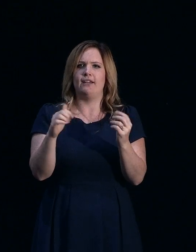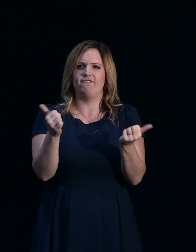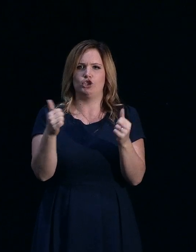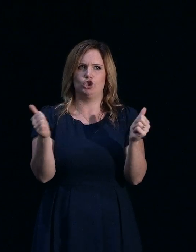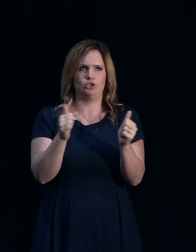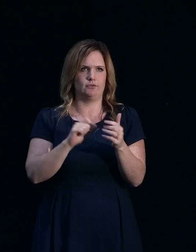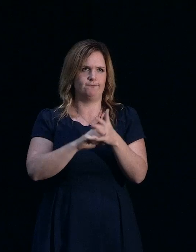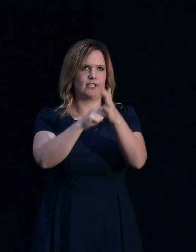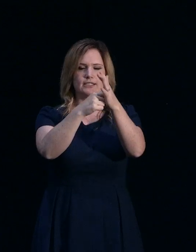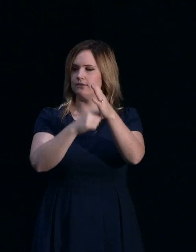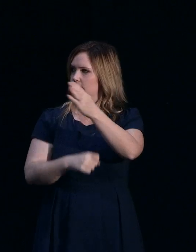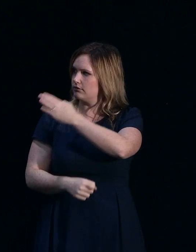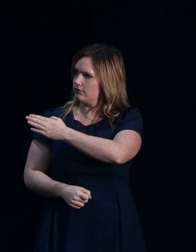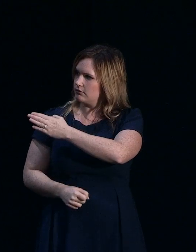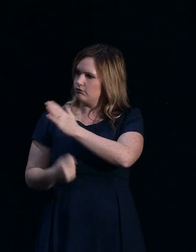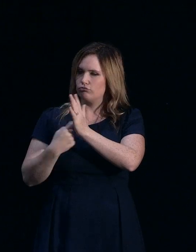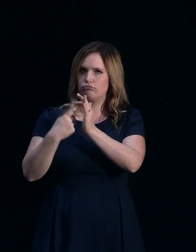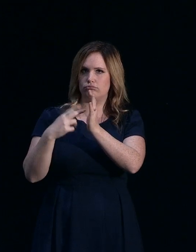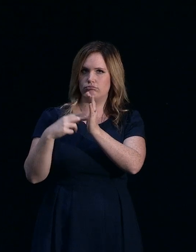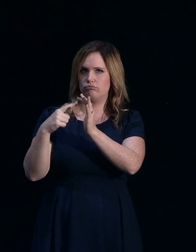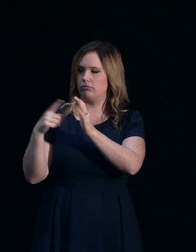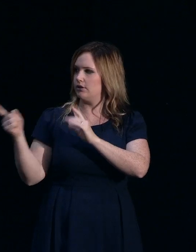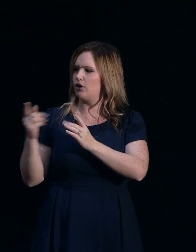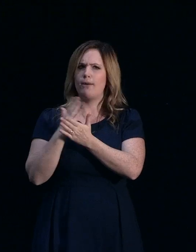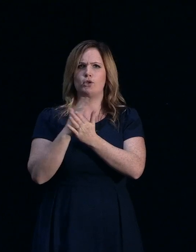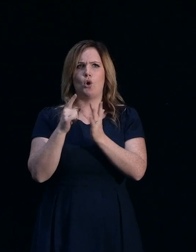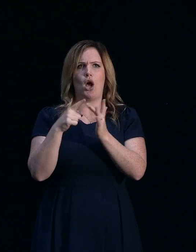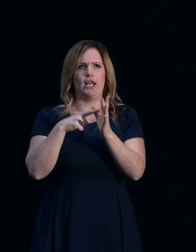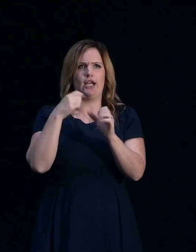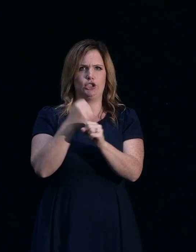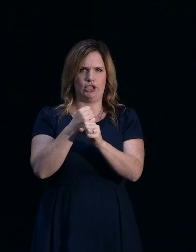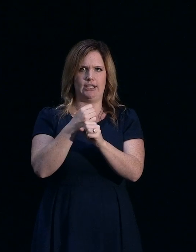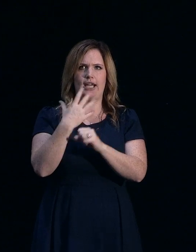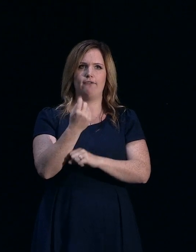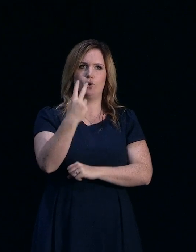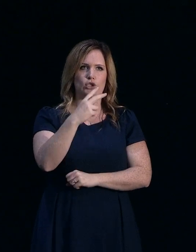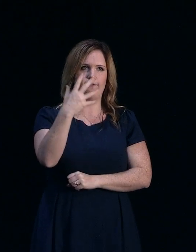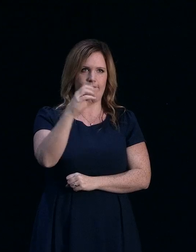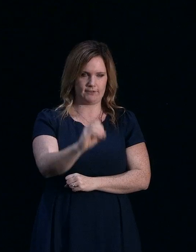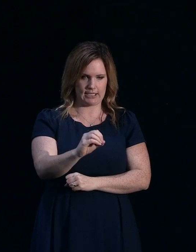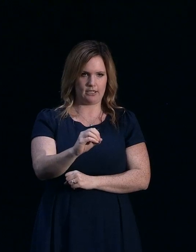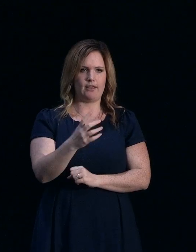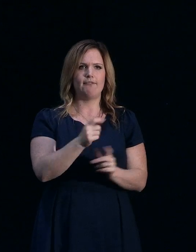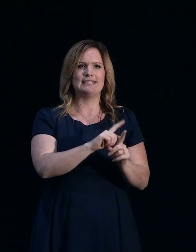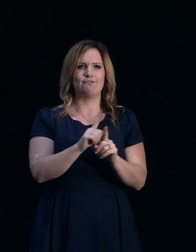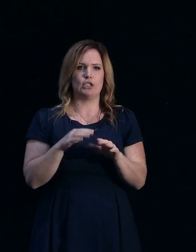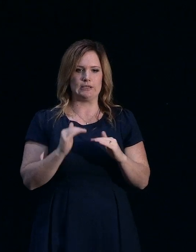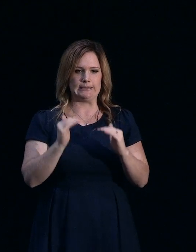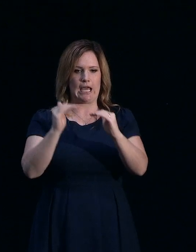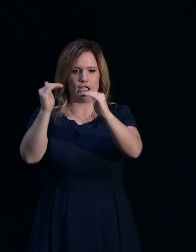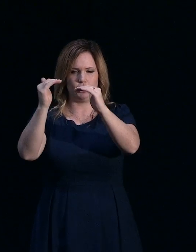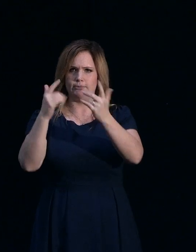sure off the top of my head how many we've completed from IAG. We've got 250 in various stages of construction,